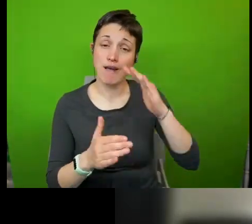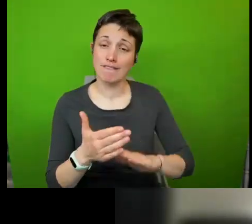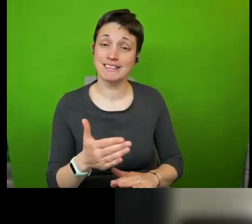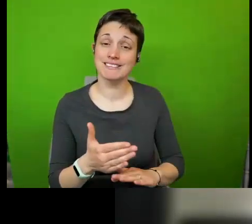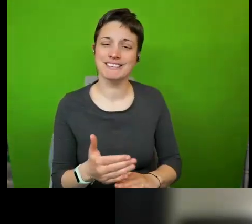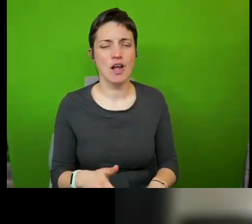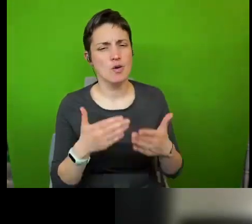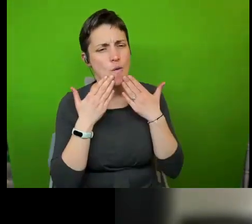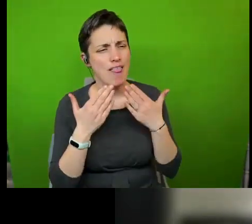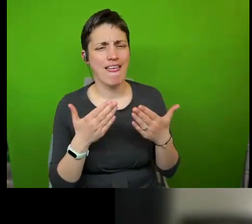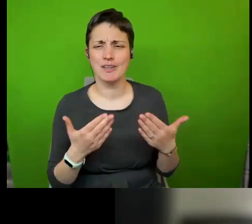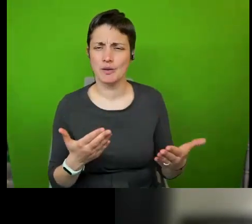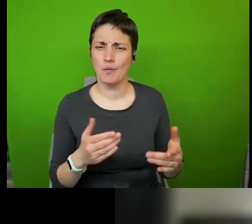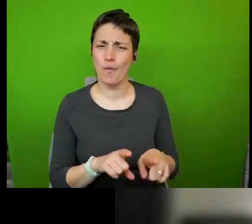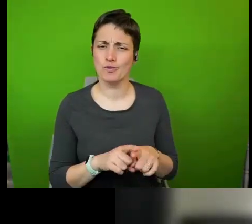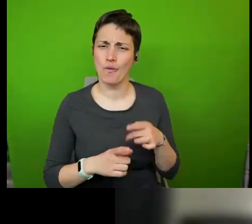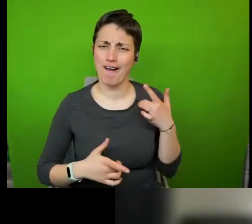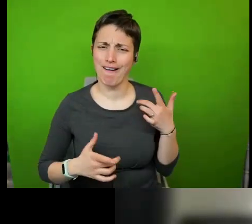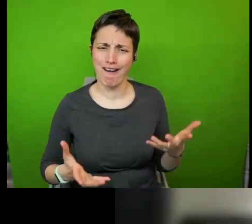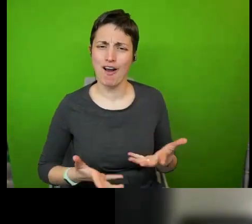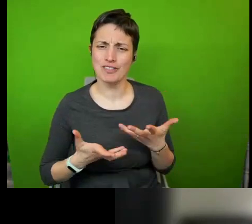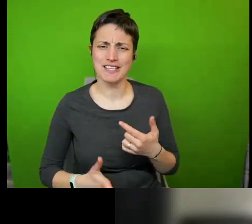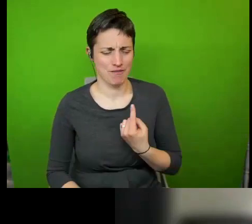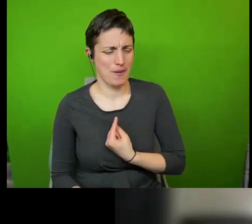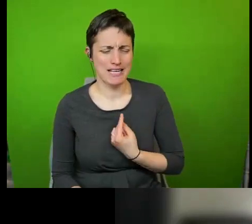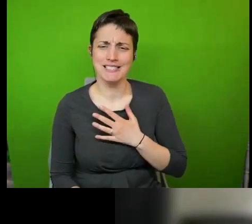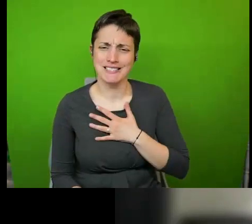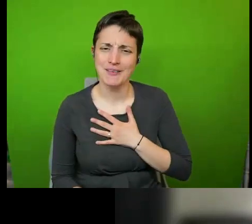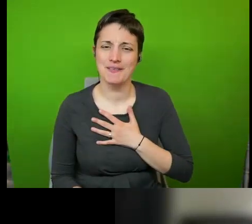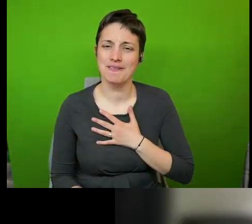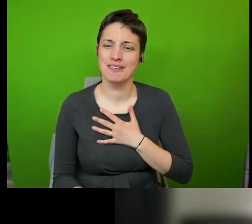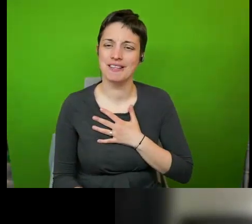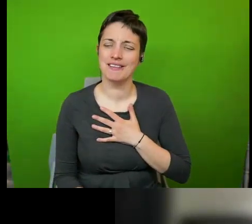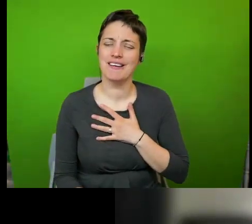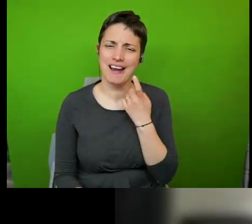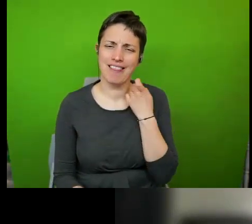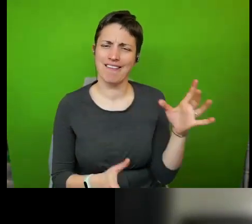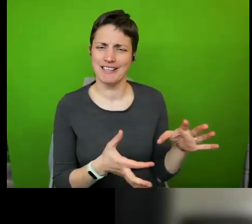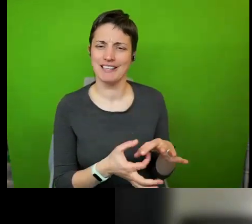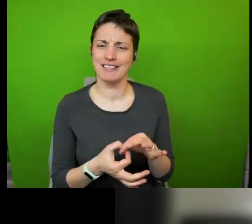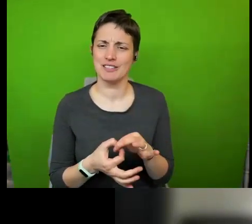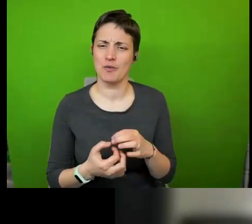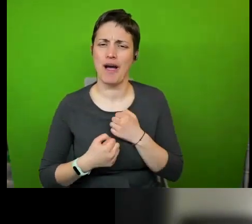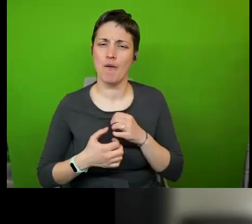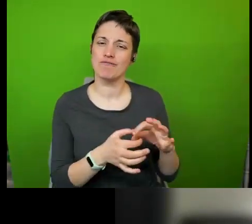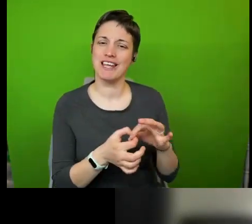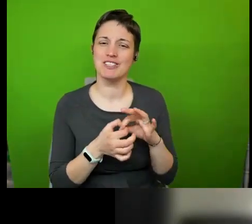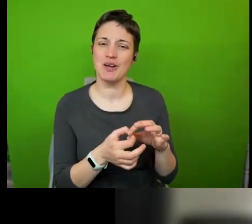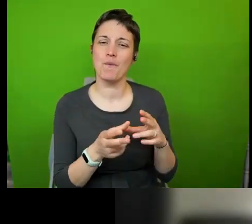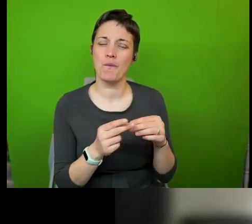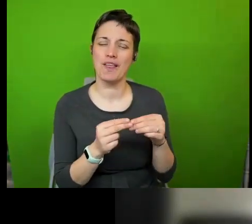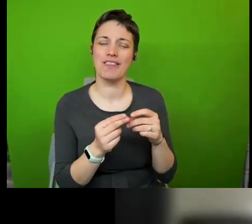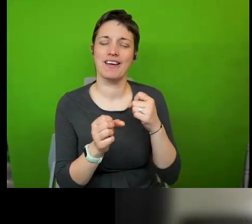it was also encouraging for me and i think this is partly relates to our relationship with grats